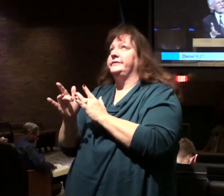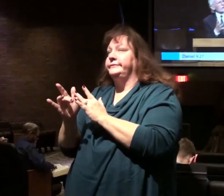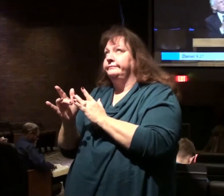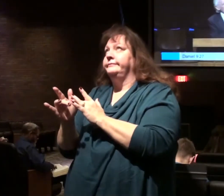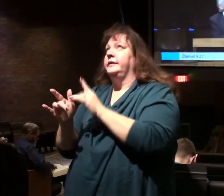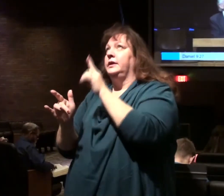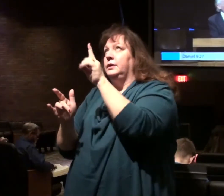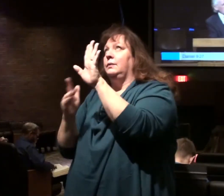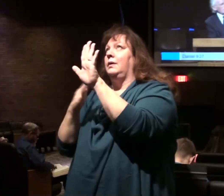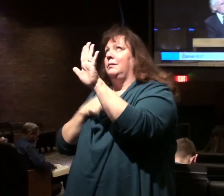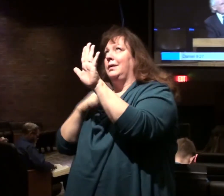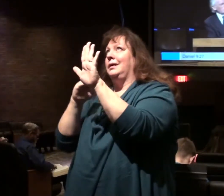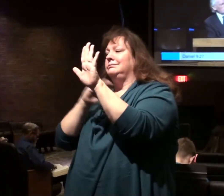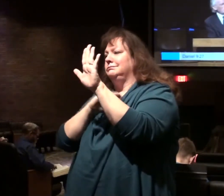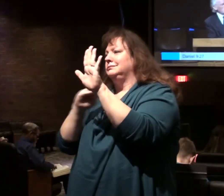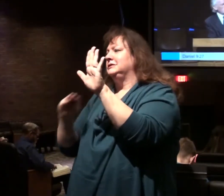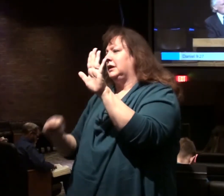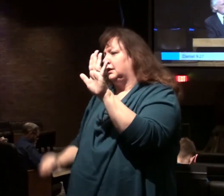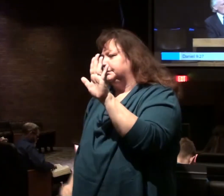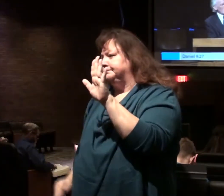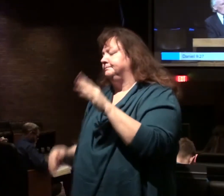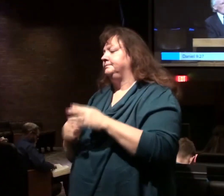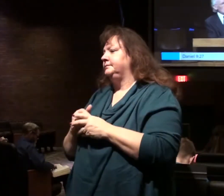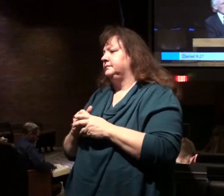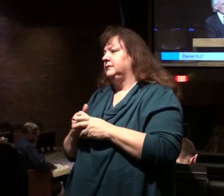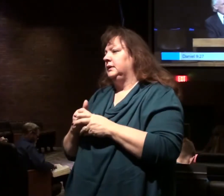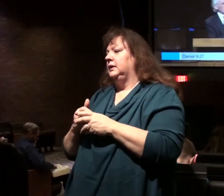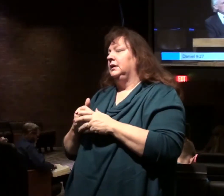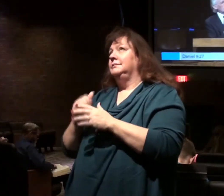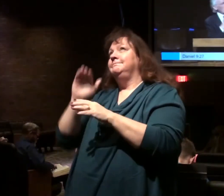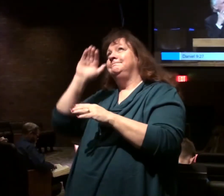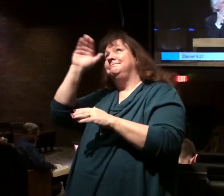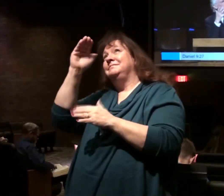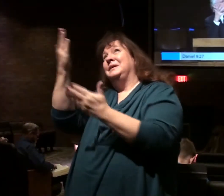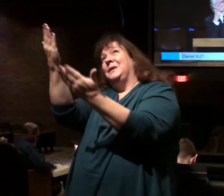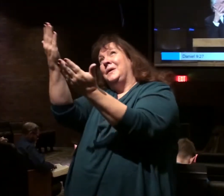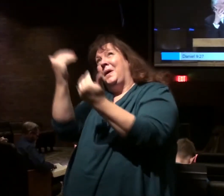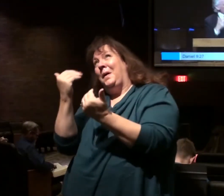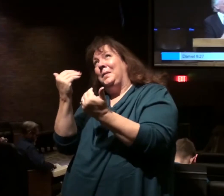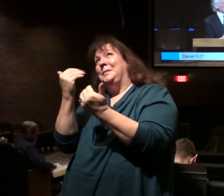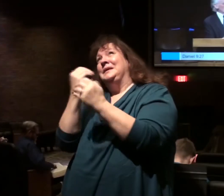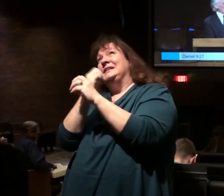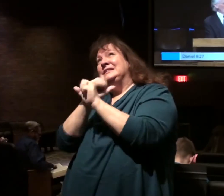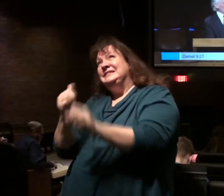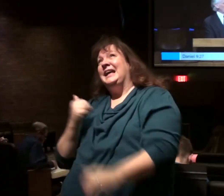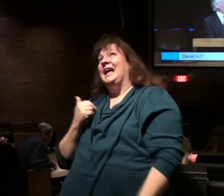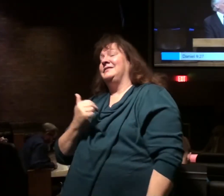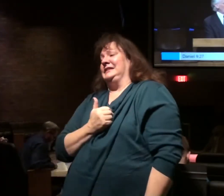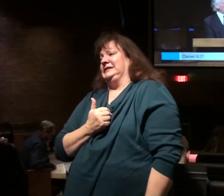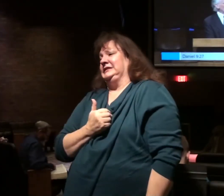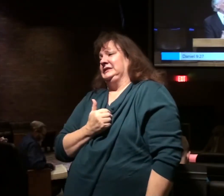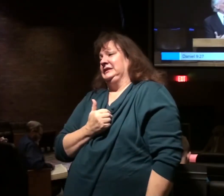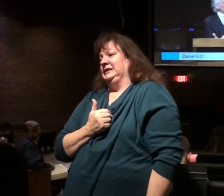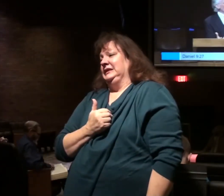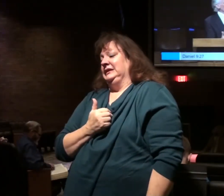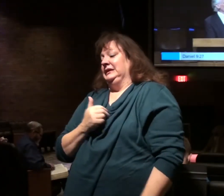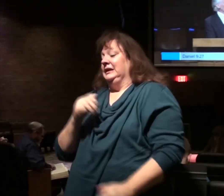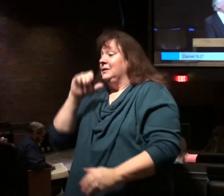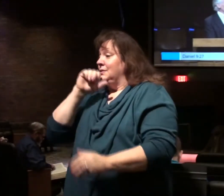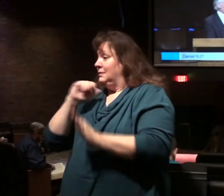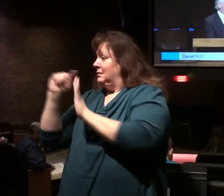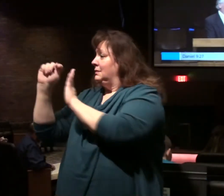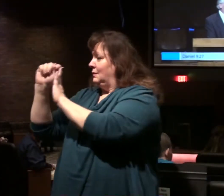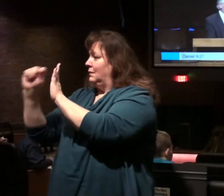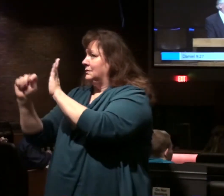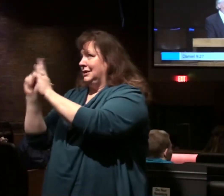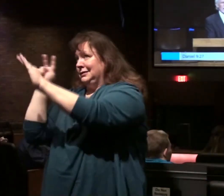is their Messiah. Call for him to come and rescue them as the Old Testament